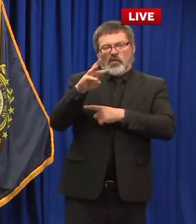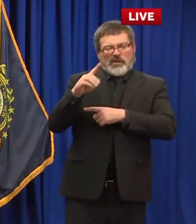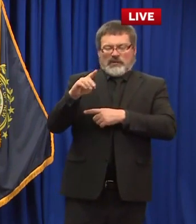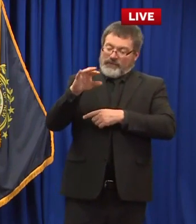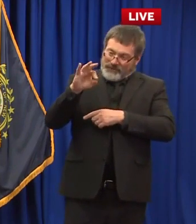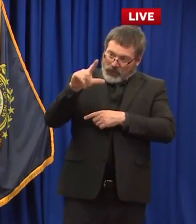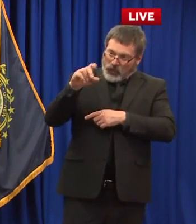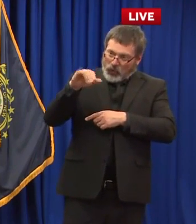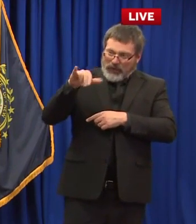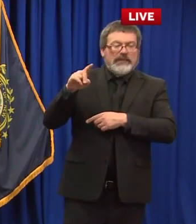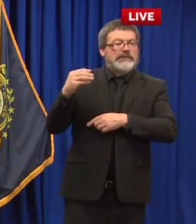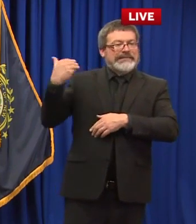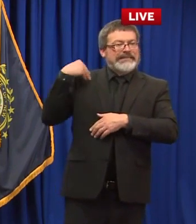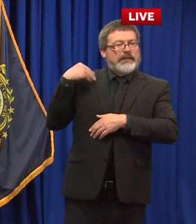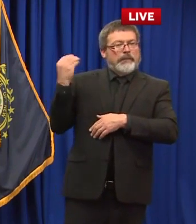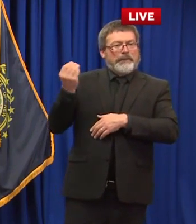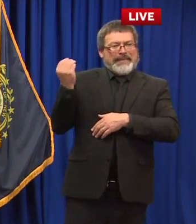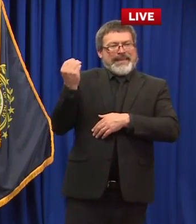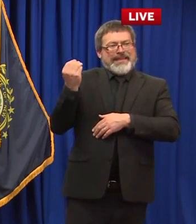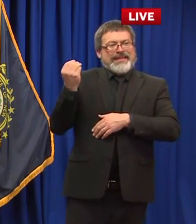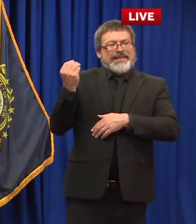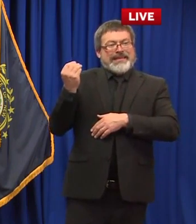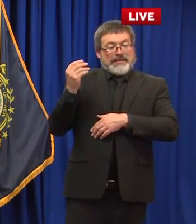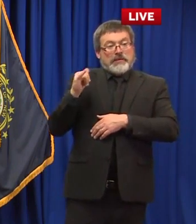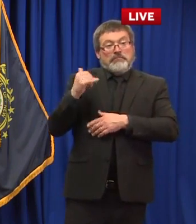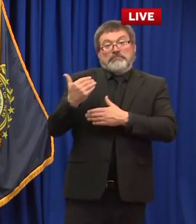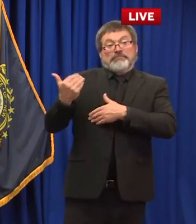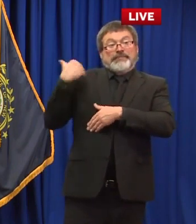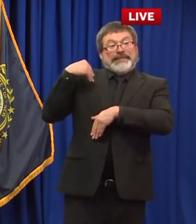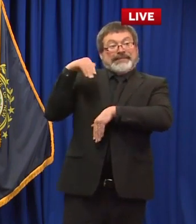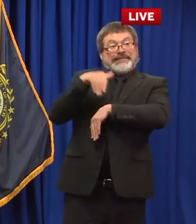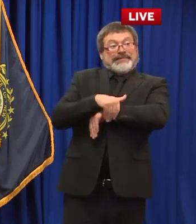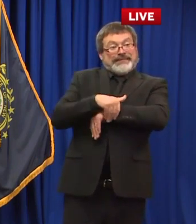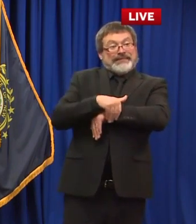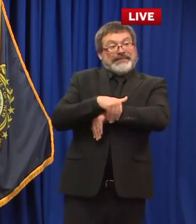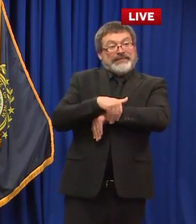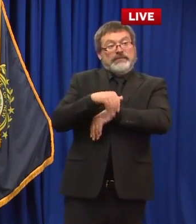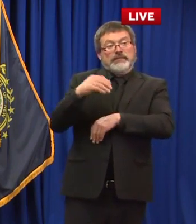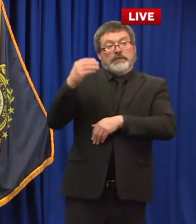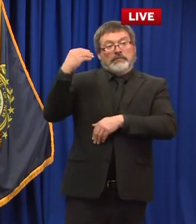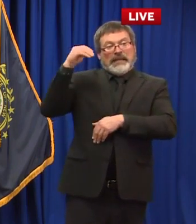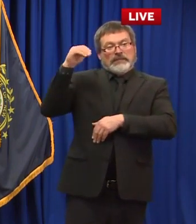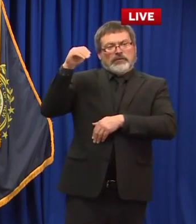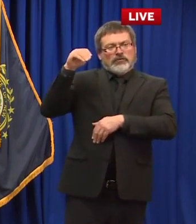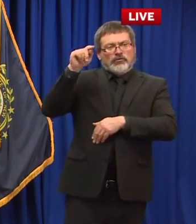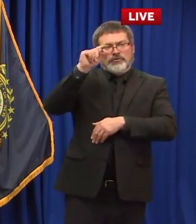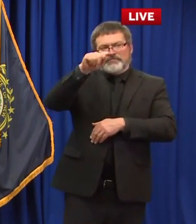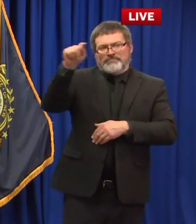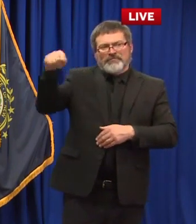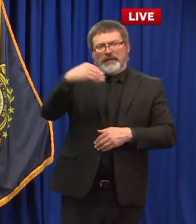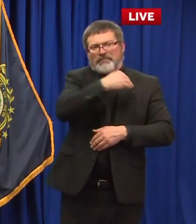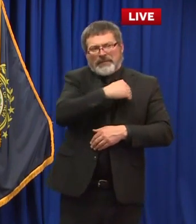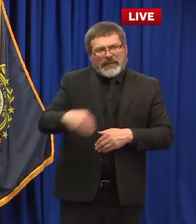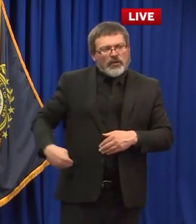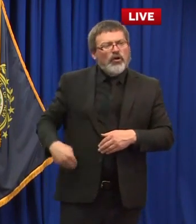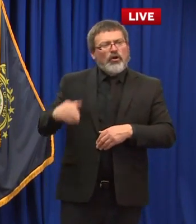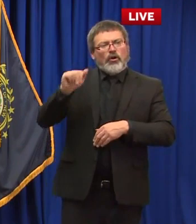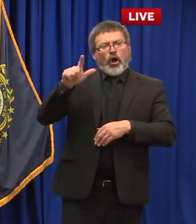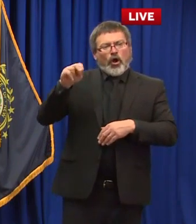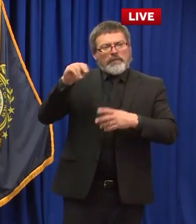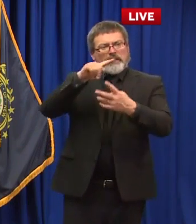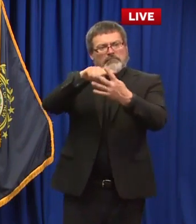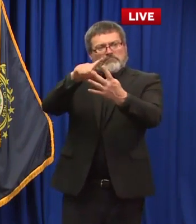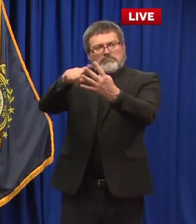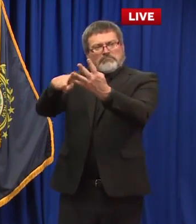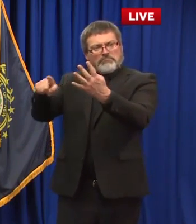aldermen to resign based on some social media posts that included rachel slurs one alderman suggested that protesters should be uh moved out of town with a